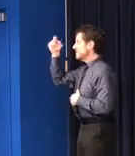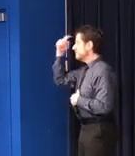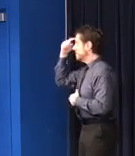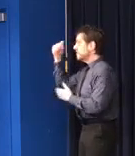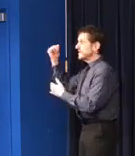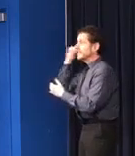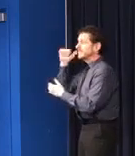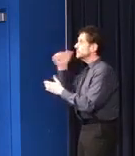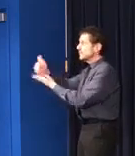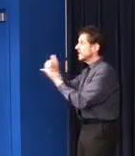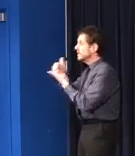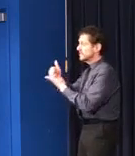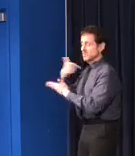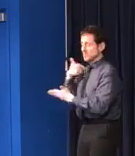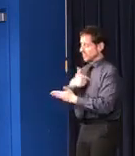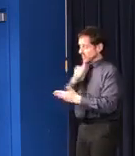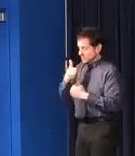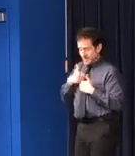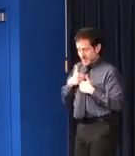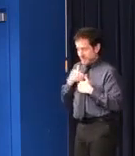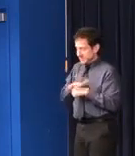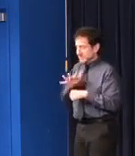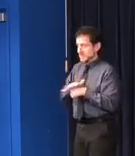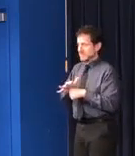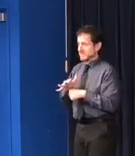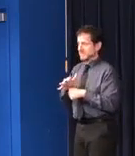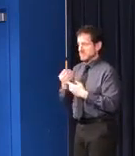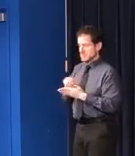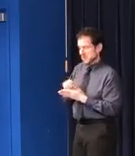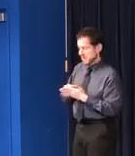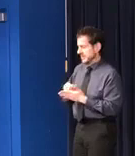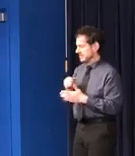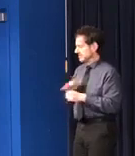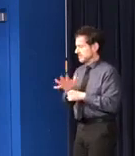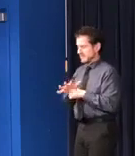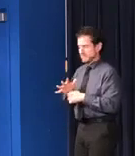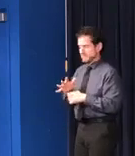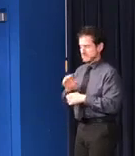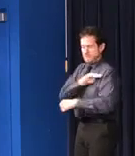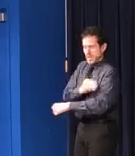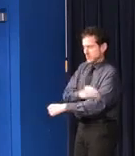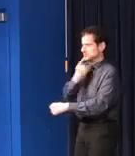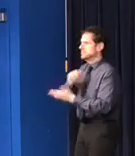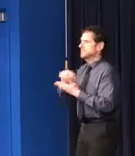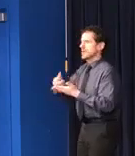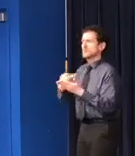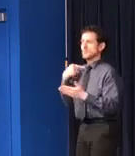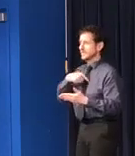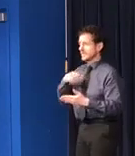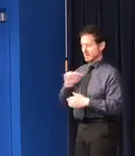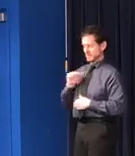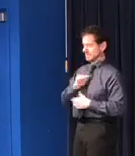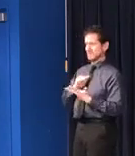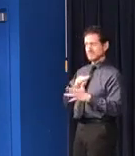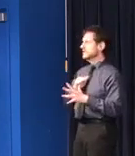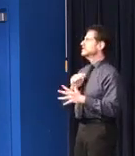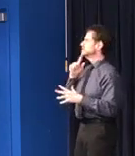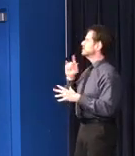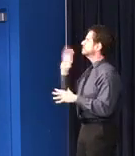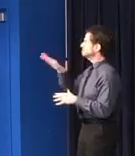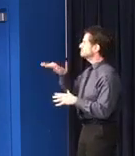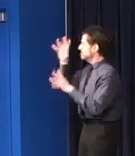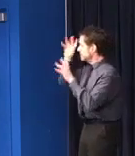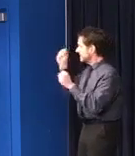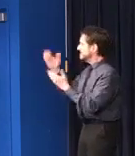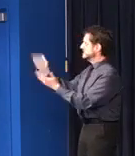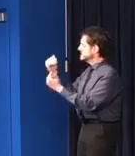market power to procure what is needed on their own. So I urge the President to join us in this